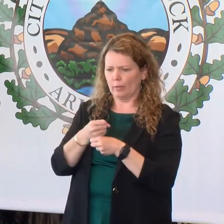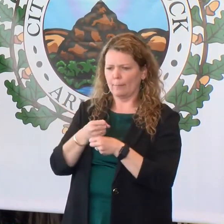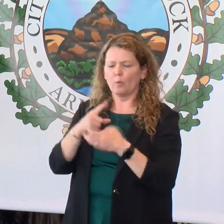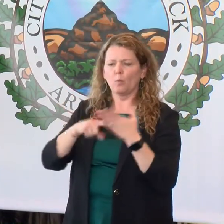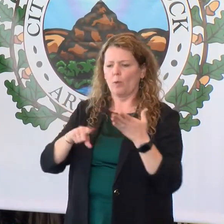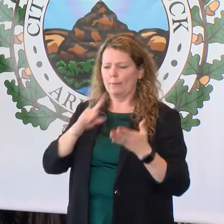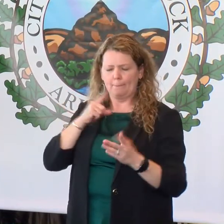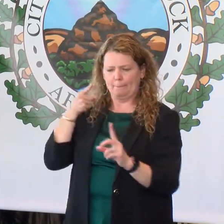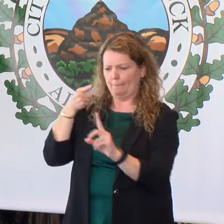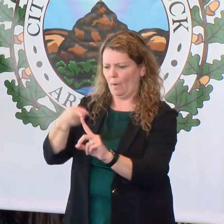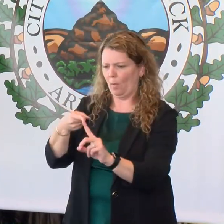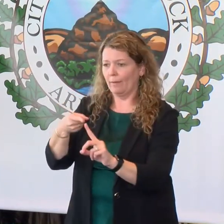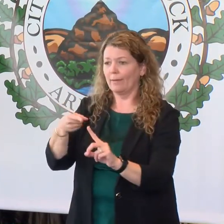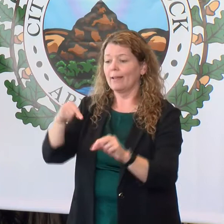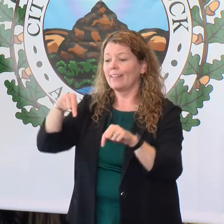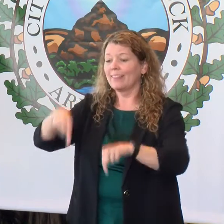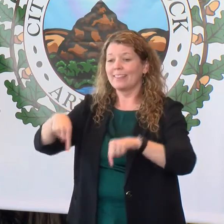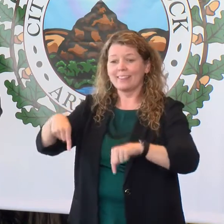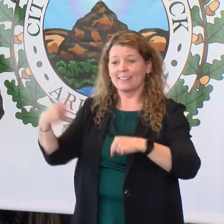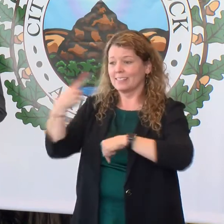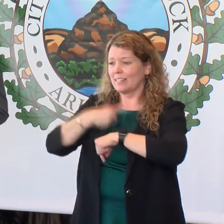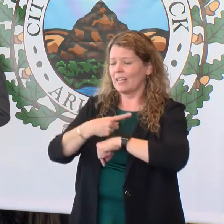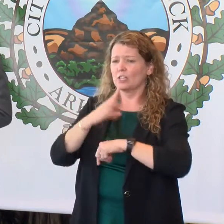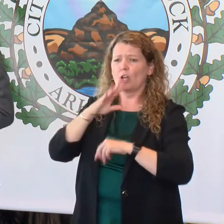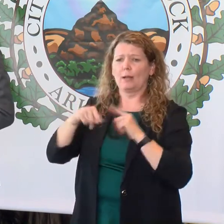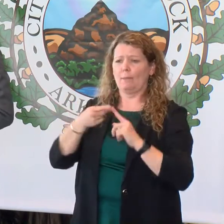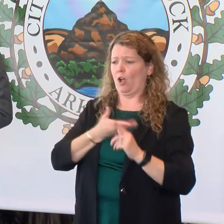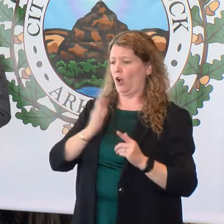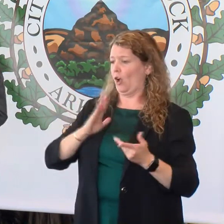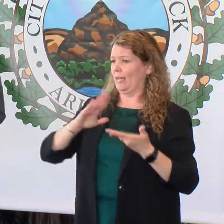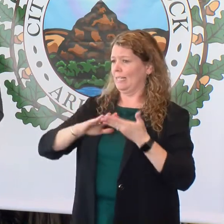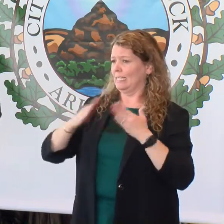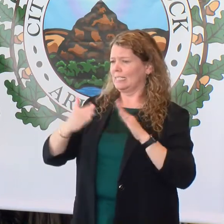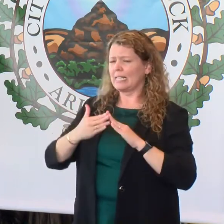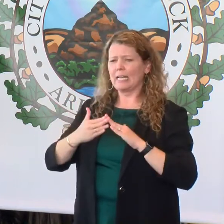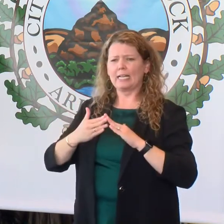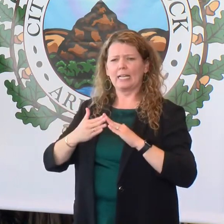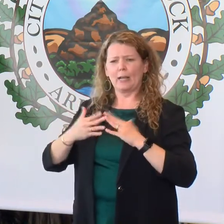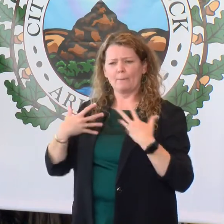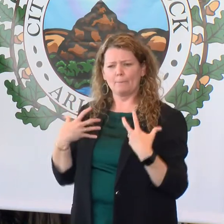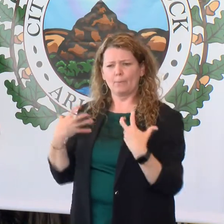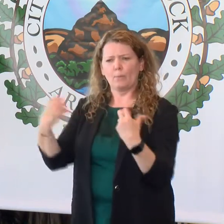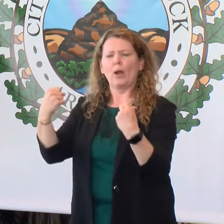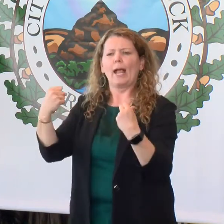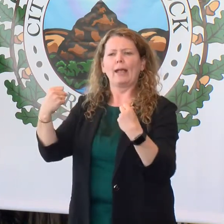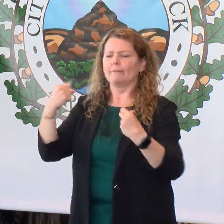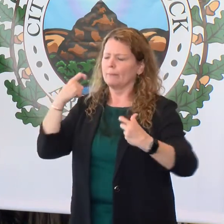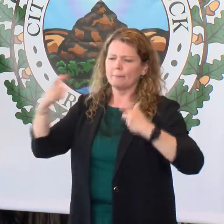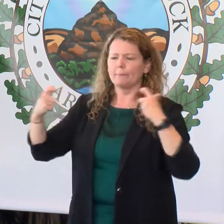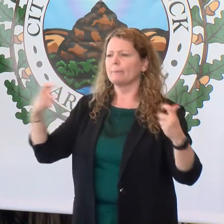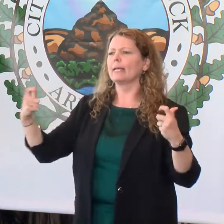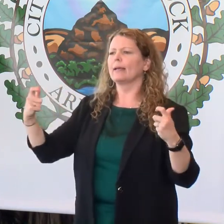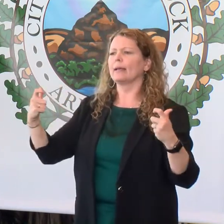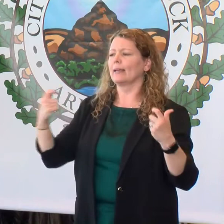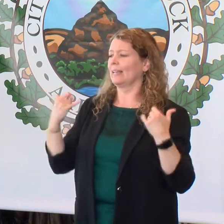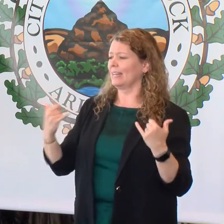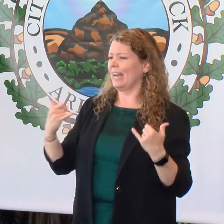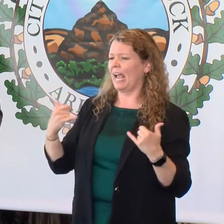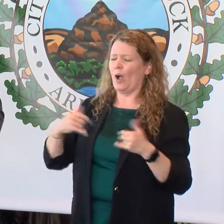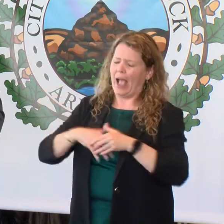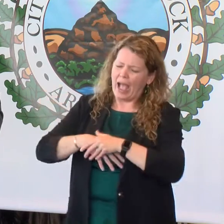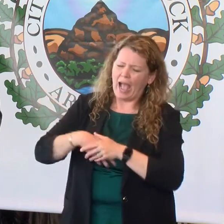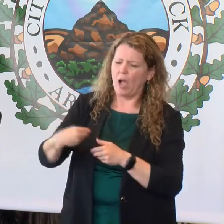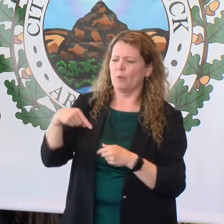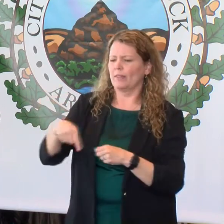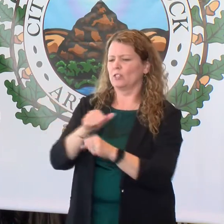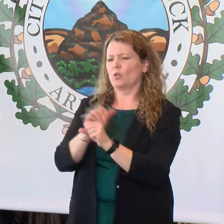This is about our city being big, being bold, and brave as we see our way out of a